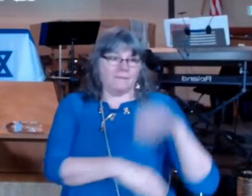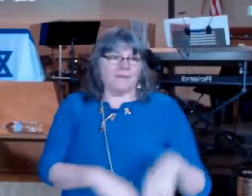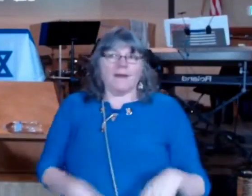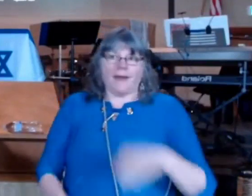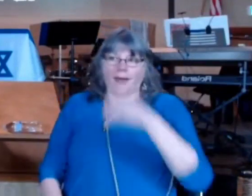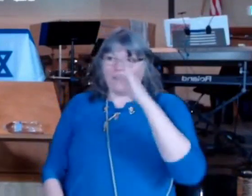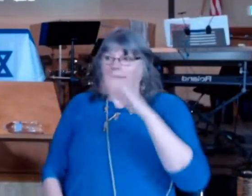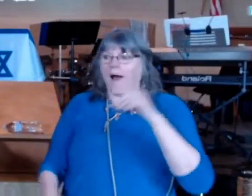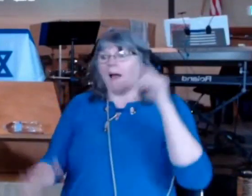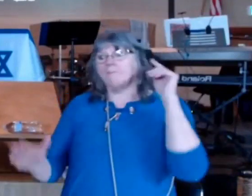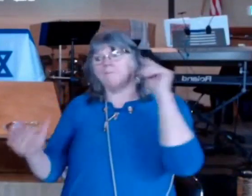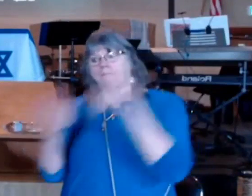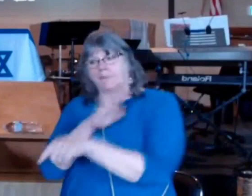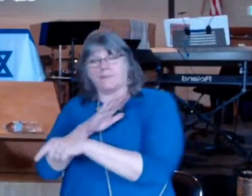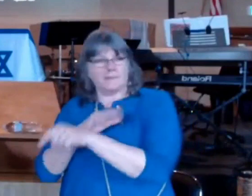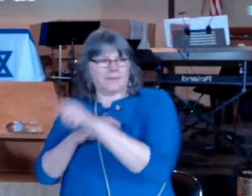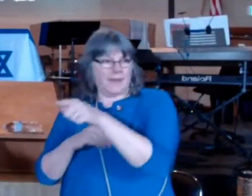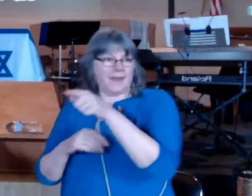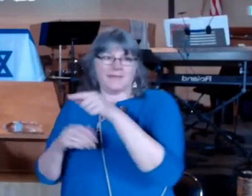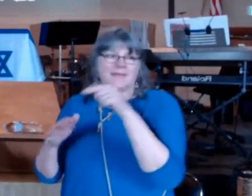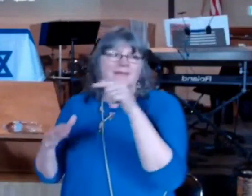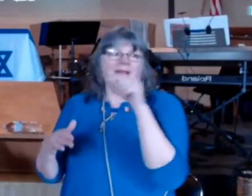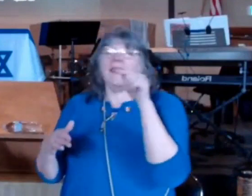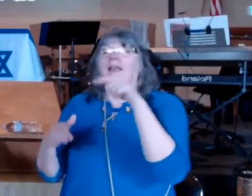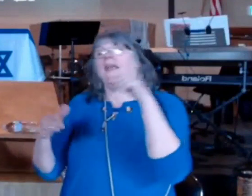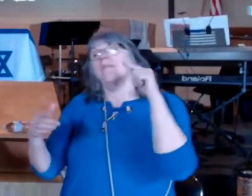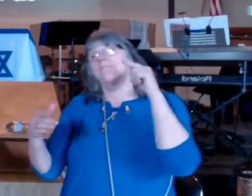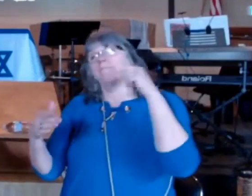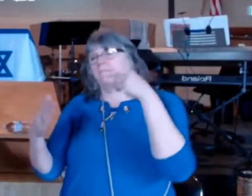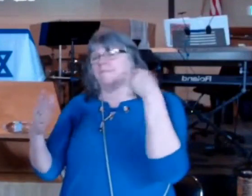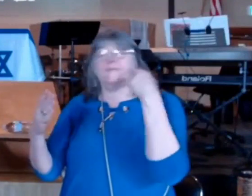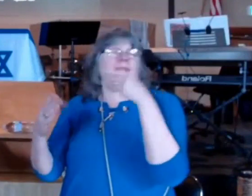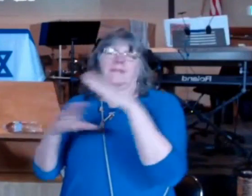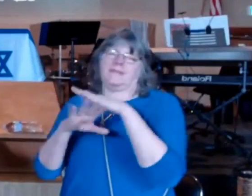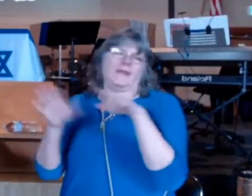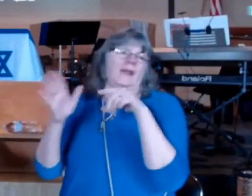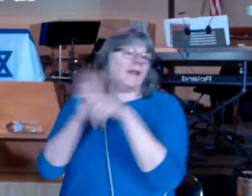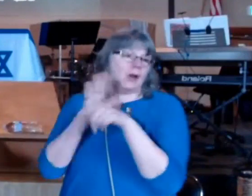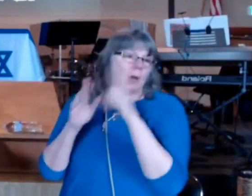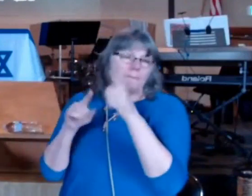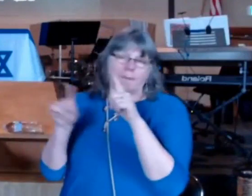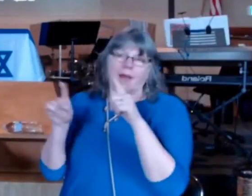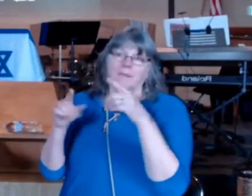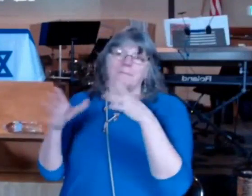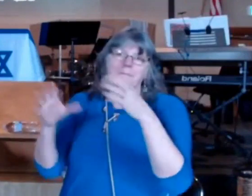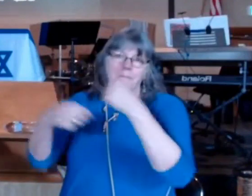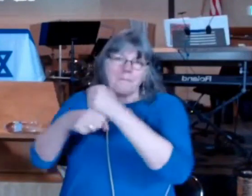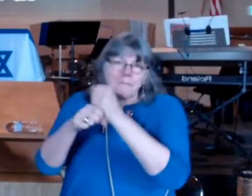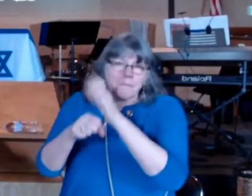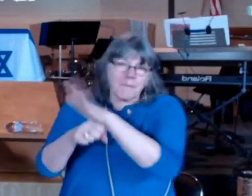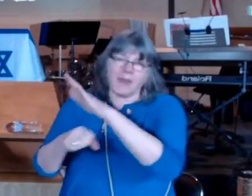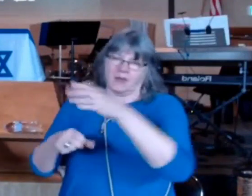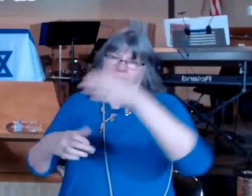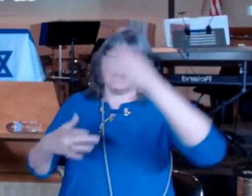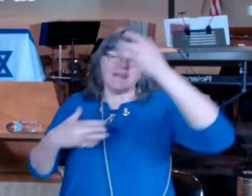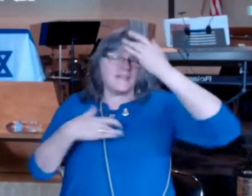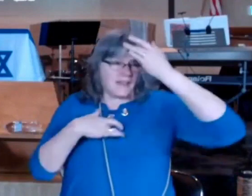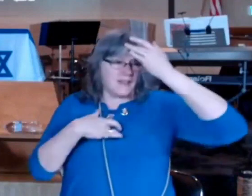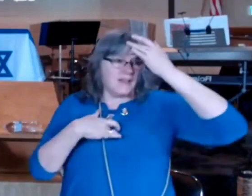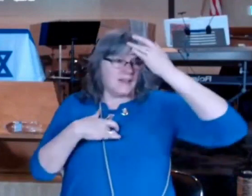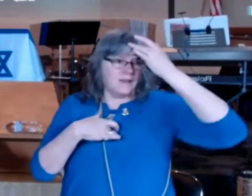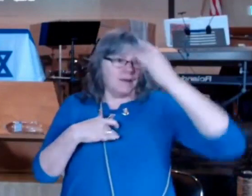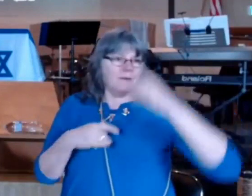became leprous and Moshe didn't go and say well good for you you have it coming